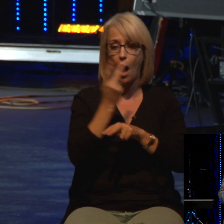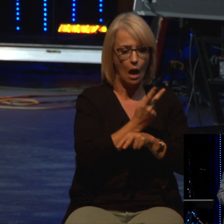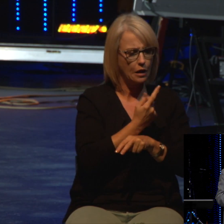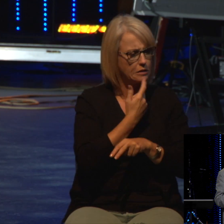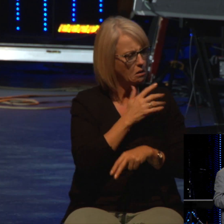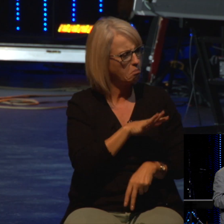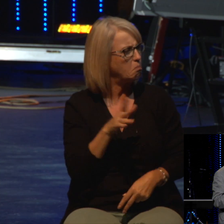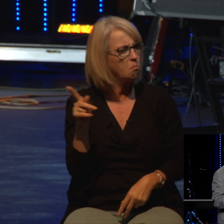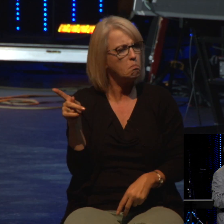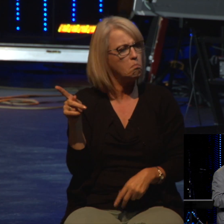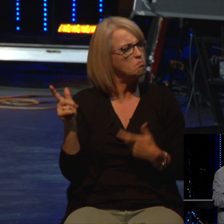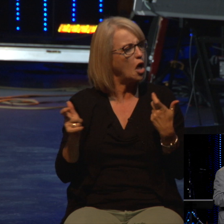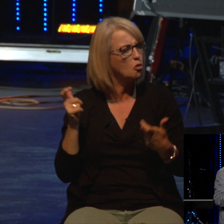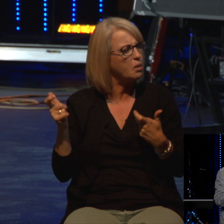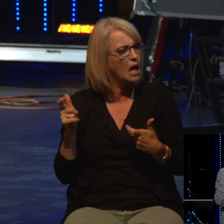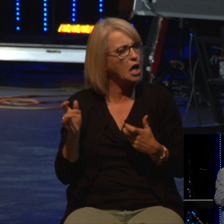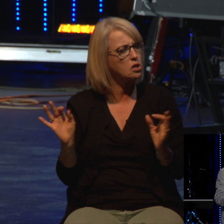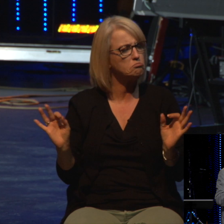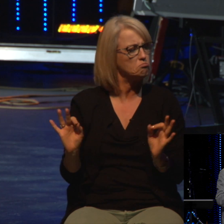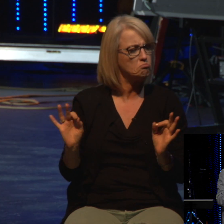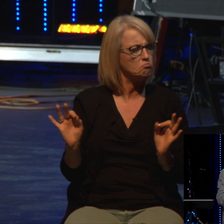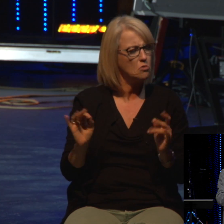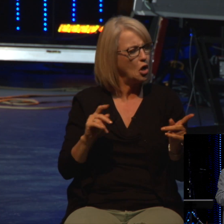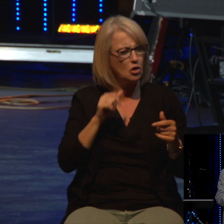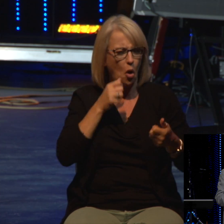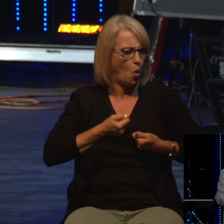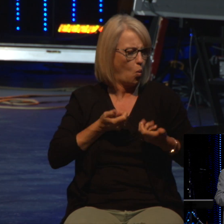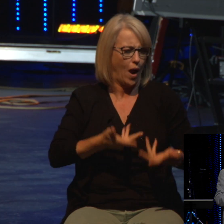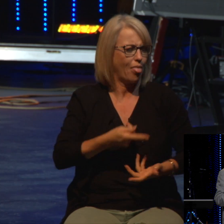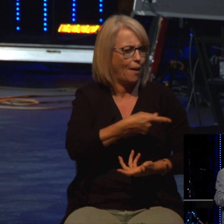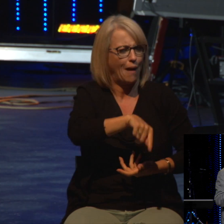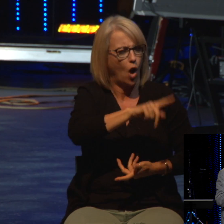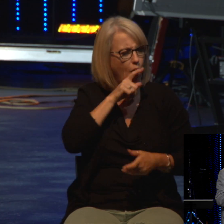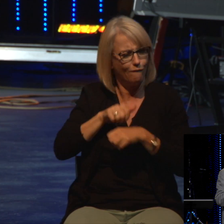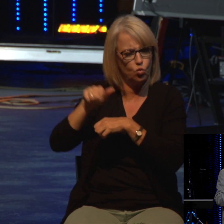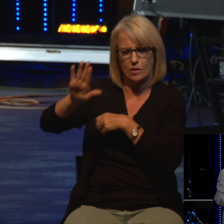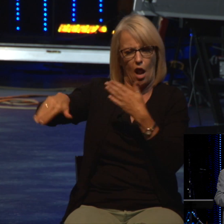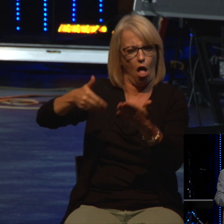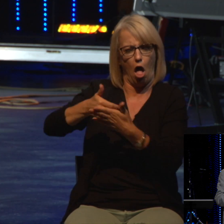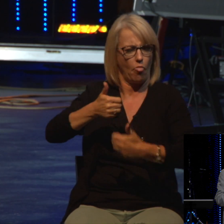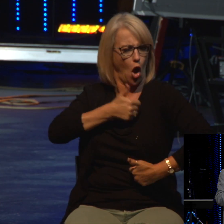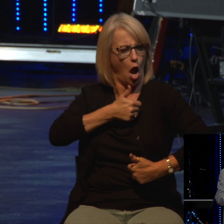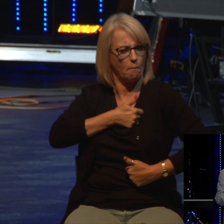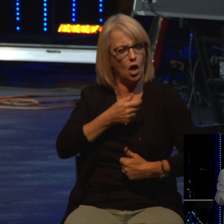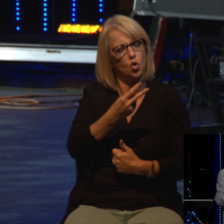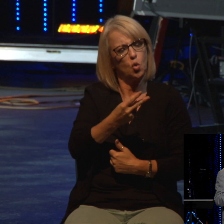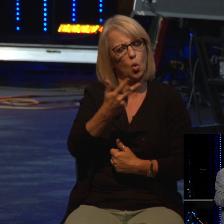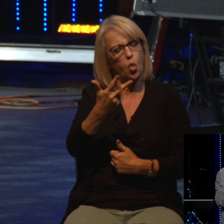It's not a very big city. Don't wear the people out by sending the whole army up there. Two or three thousand